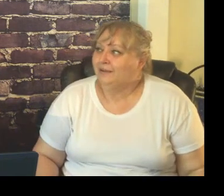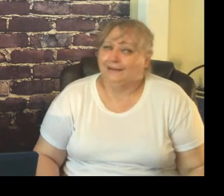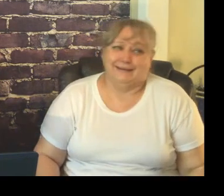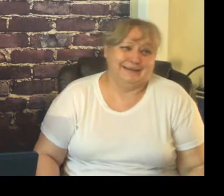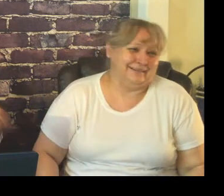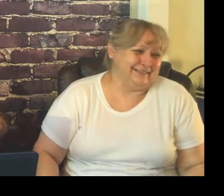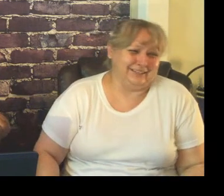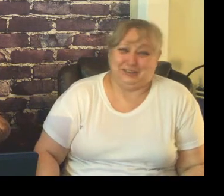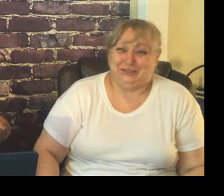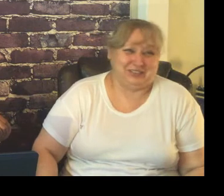literally